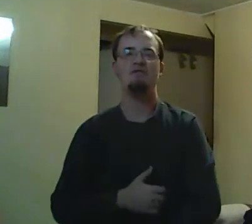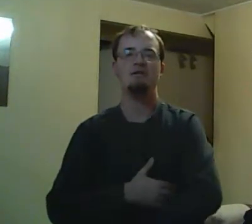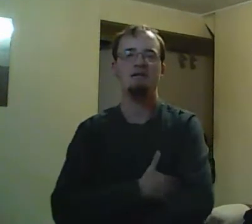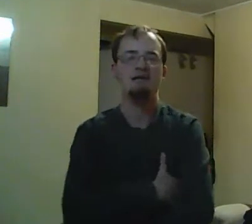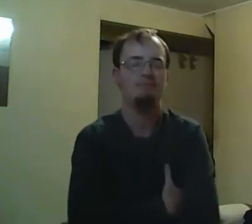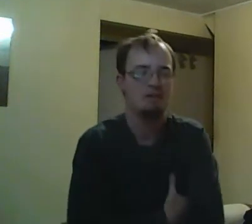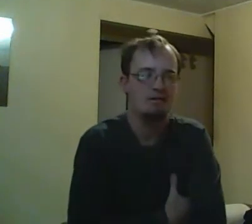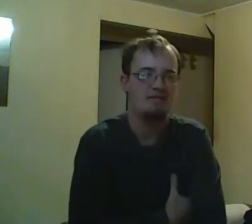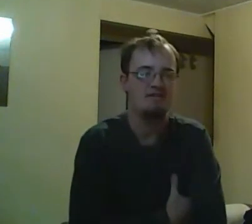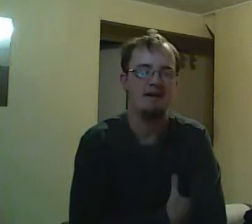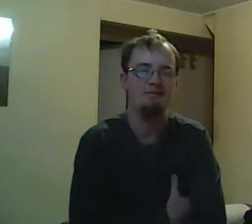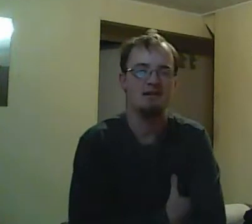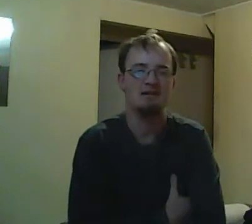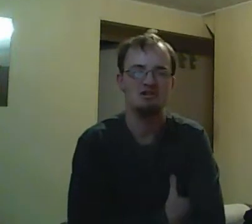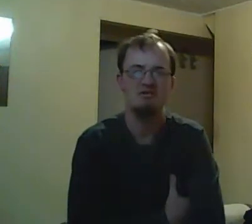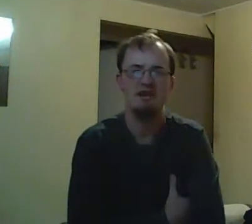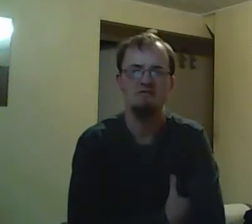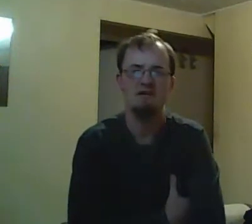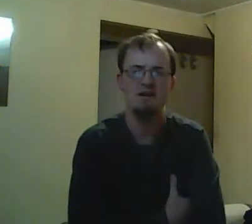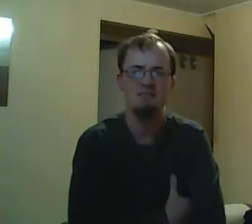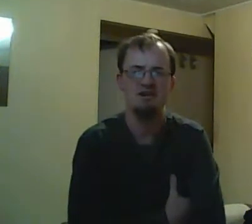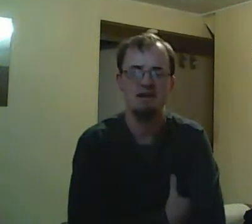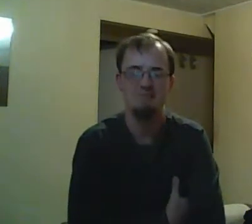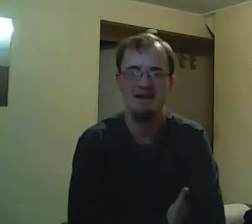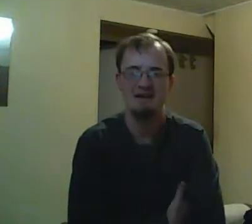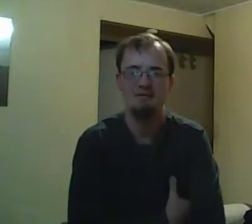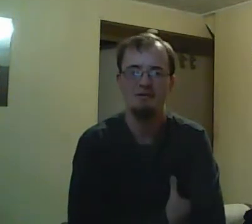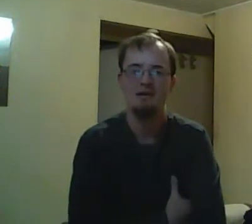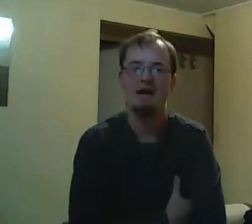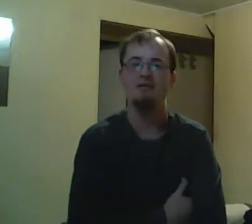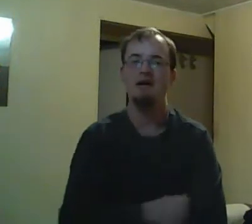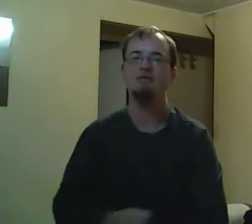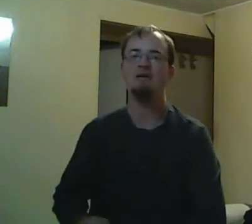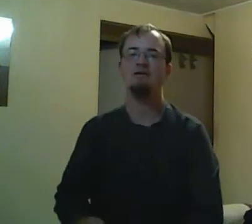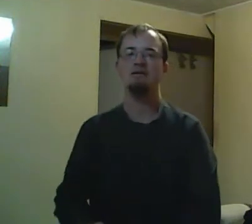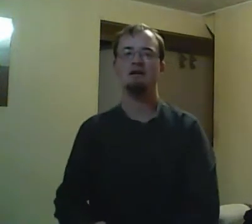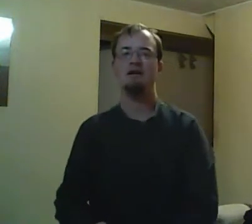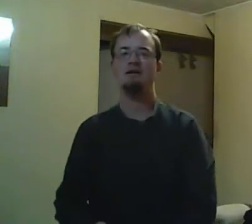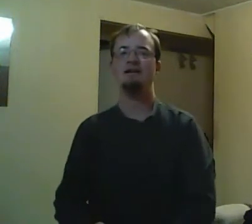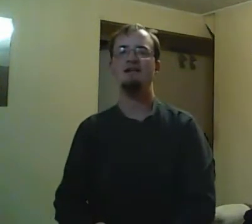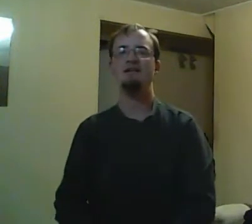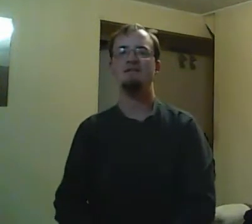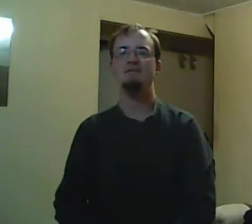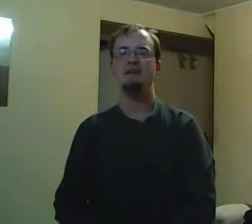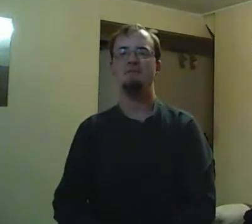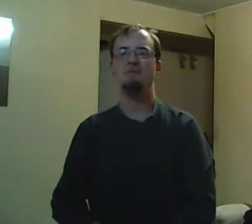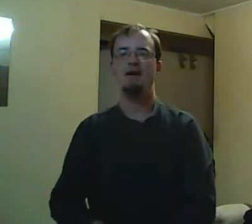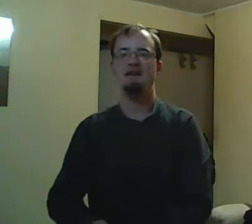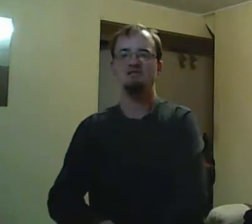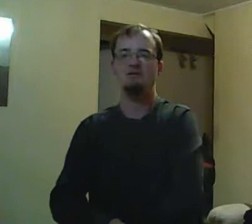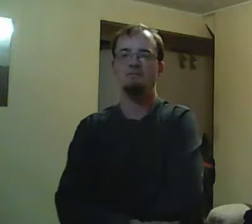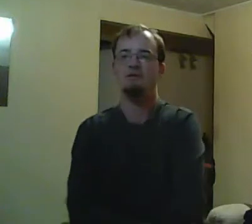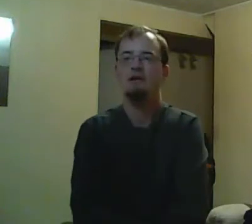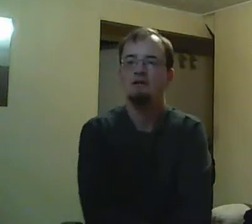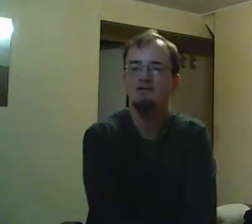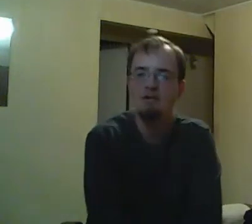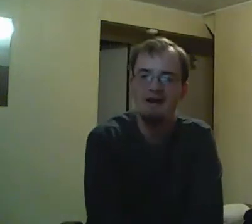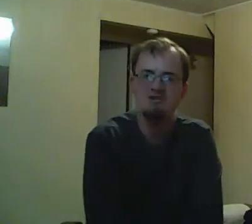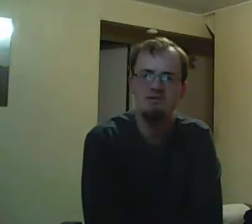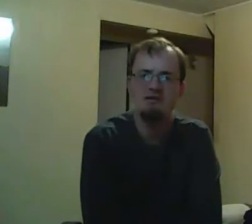okay, he did not do much with Rick. But he could have redeemed himself by getting at Spinner. Did he forget that Spinner